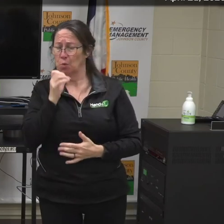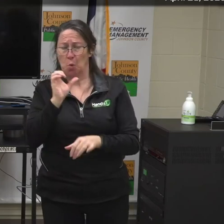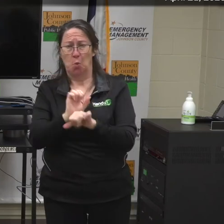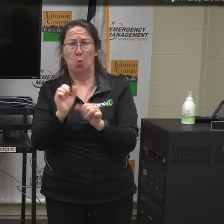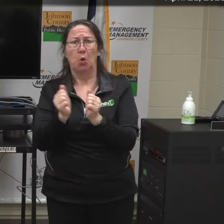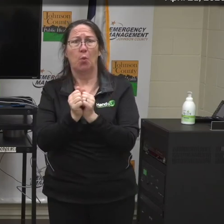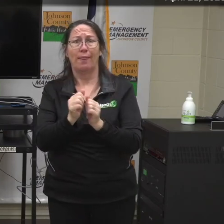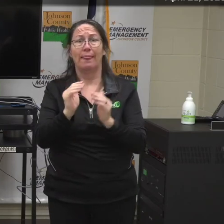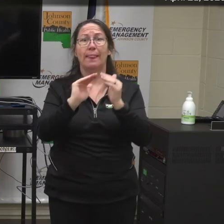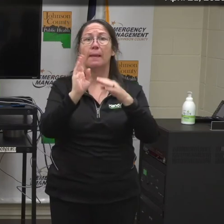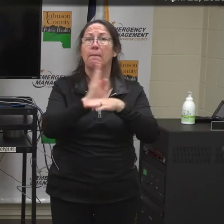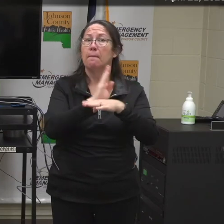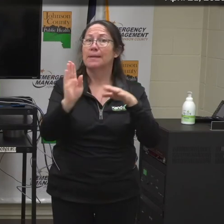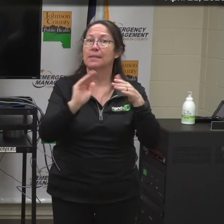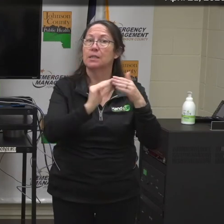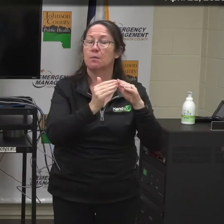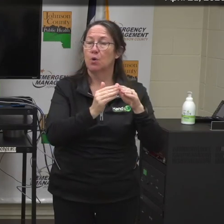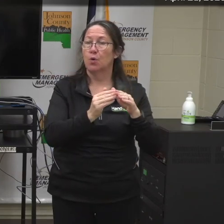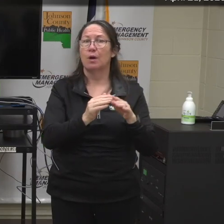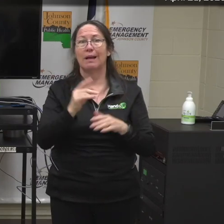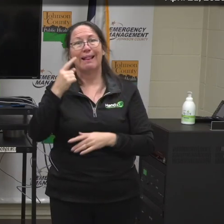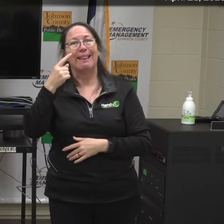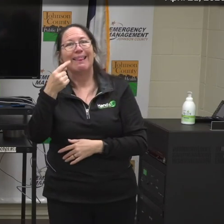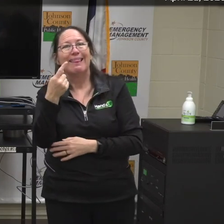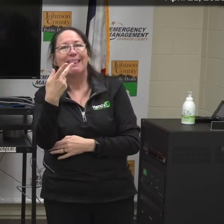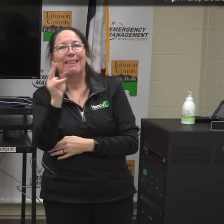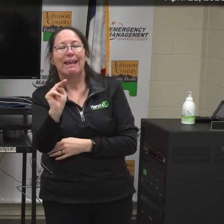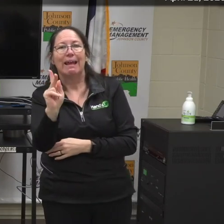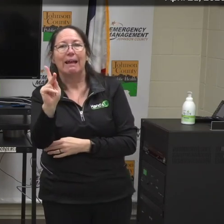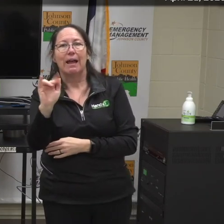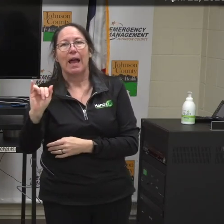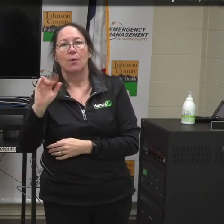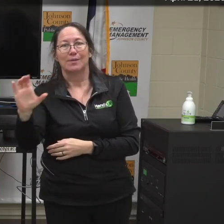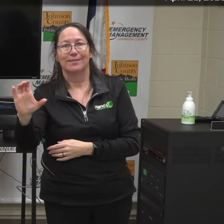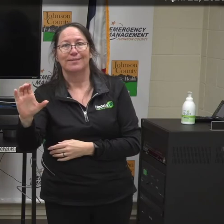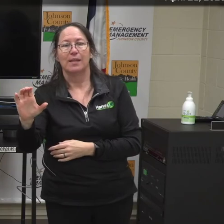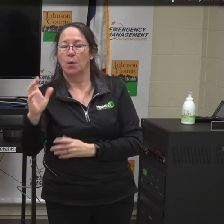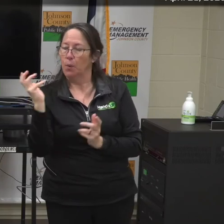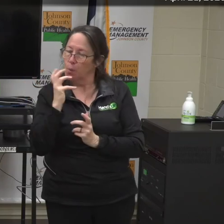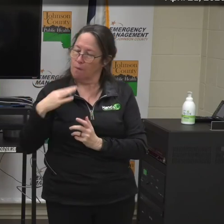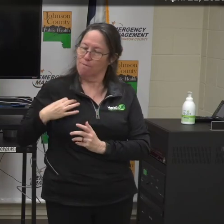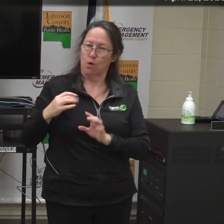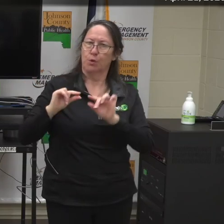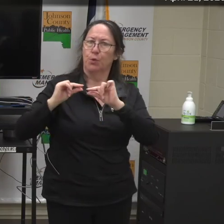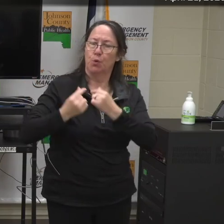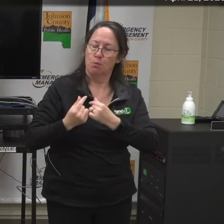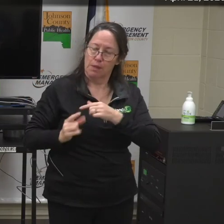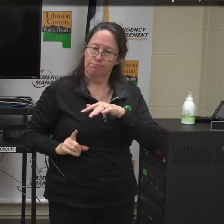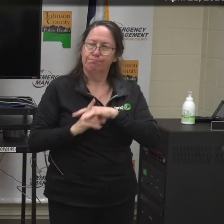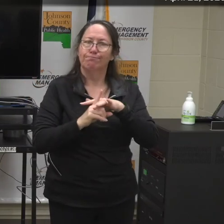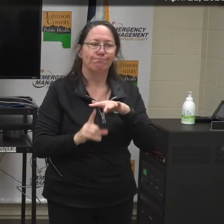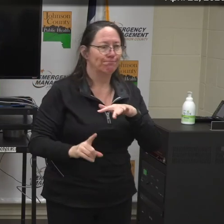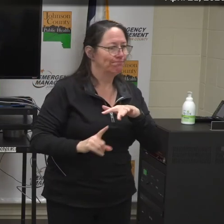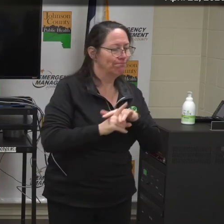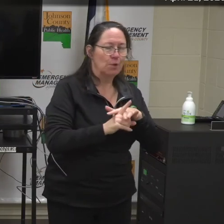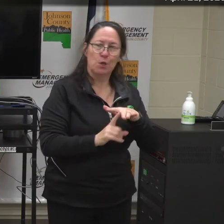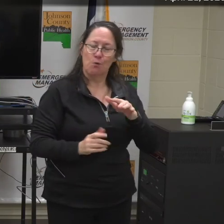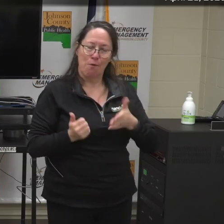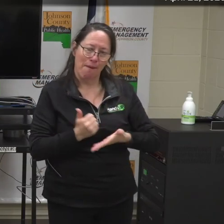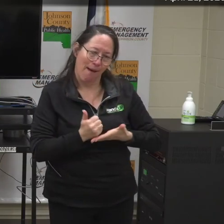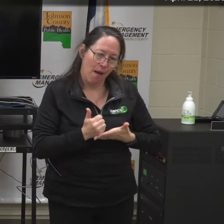with, the business community, think Iowa City, some of those volunteer groups that have come out of the woodwork to make